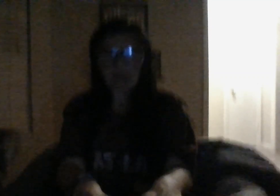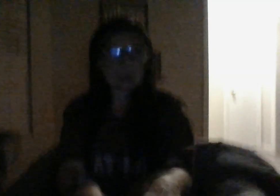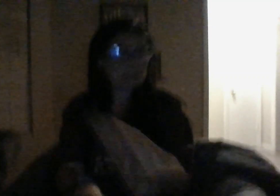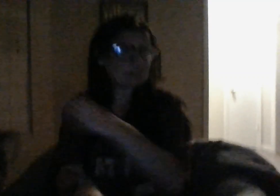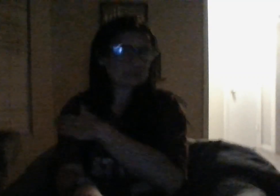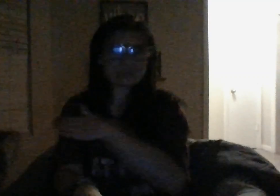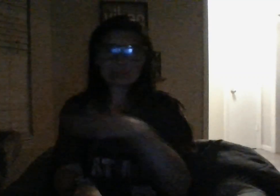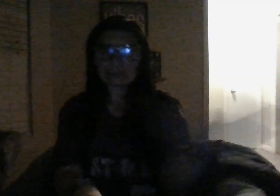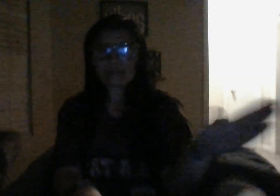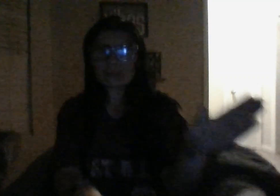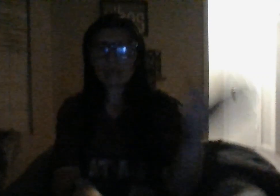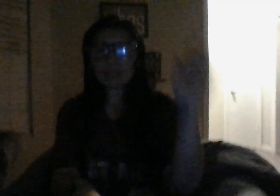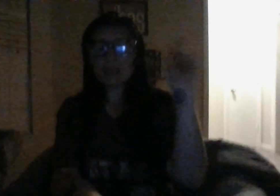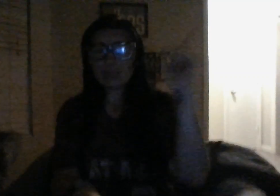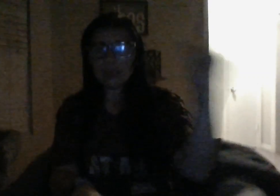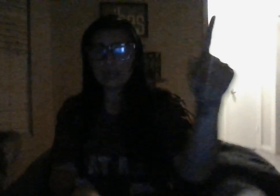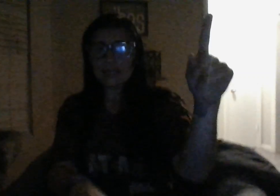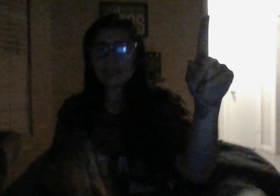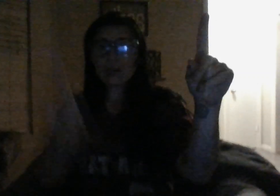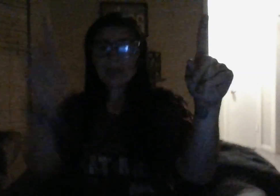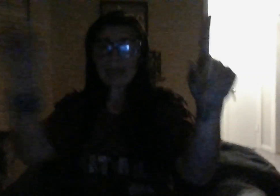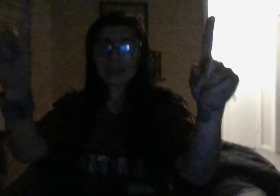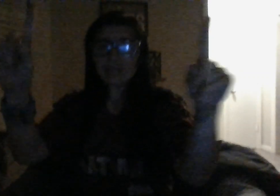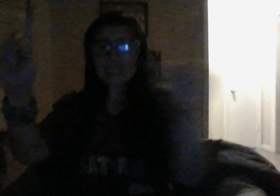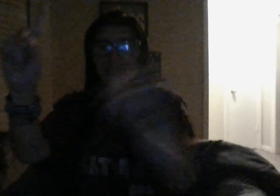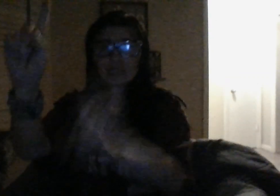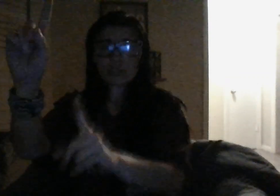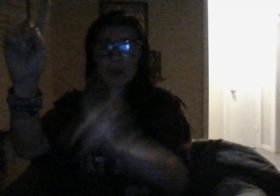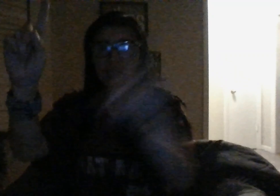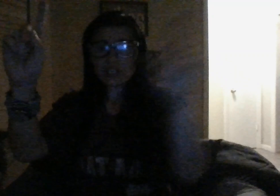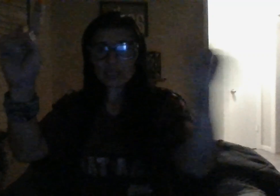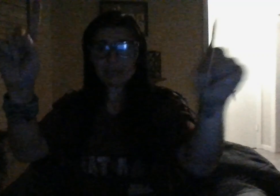so we got this situation